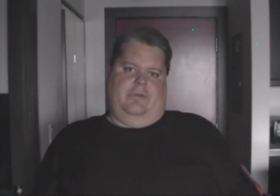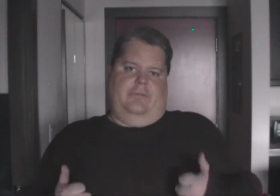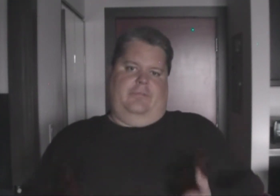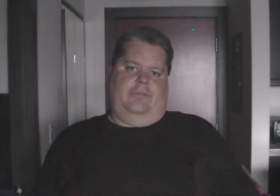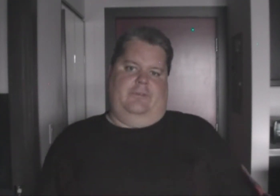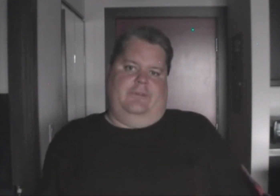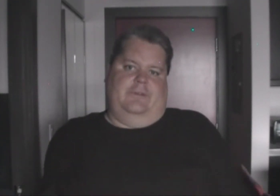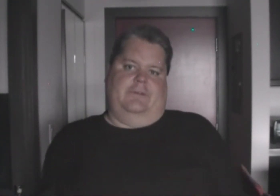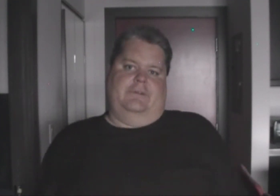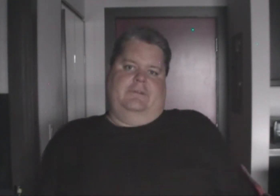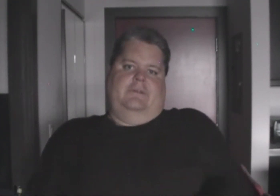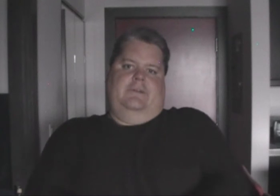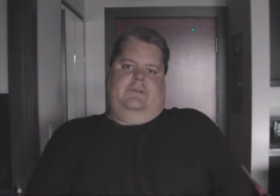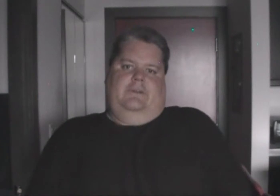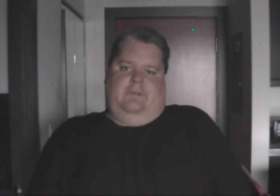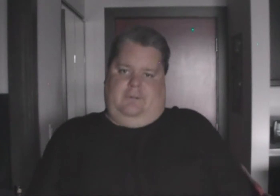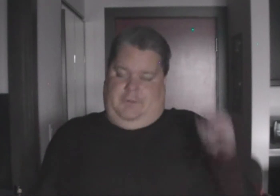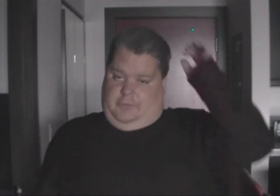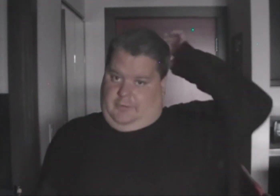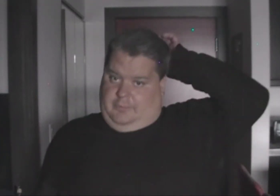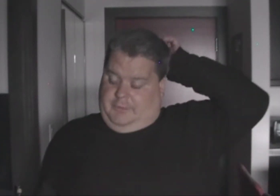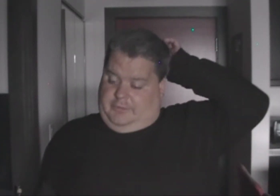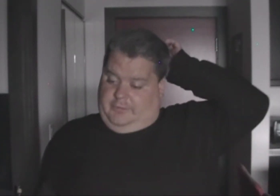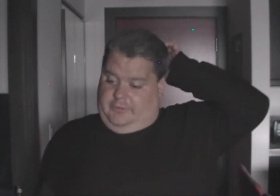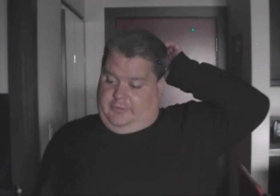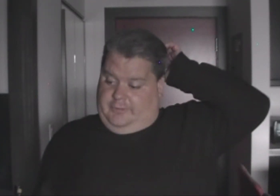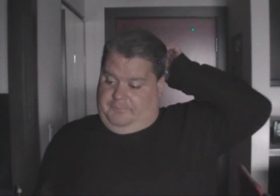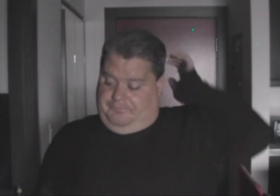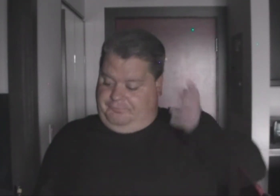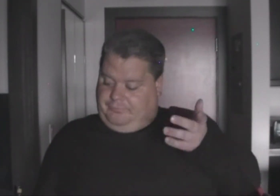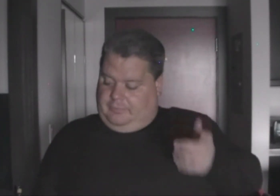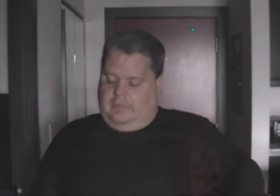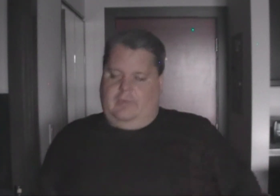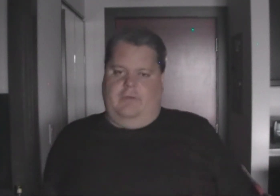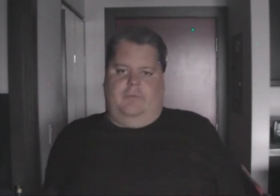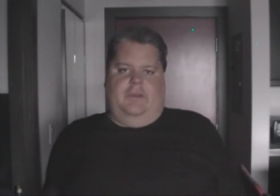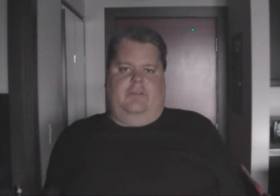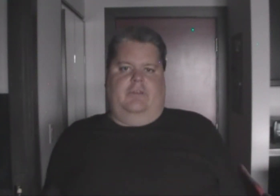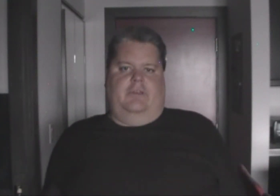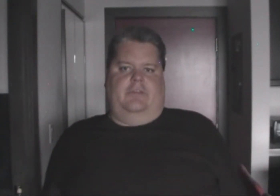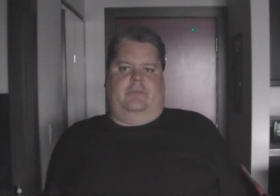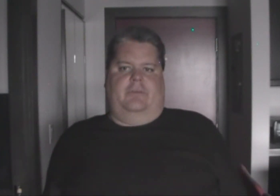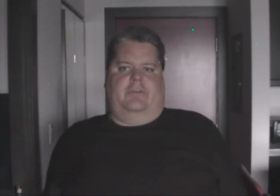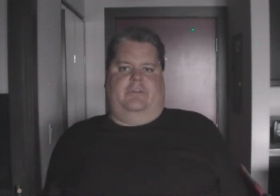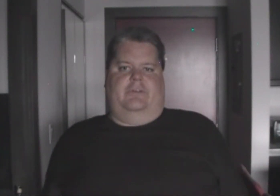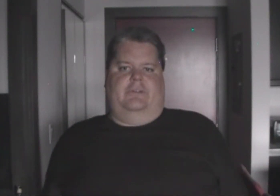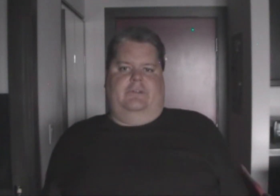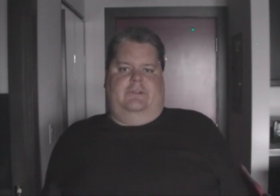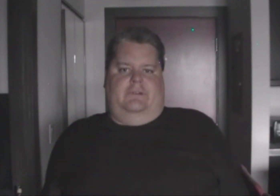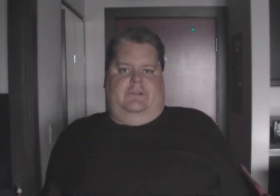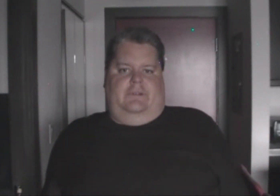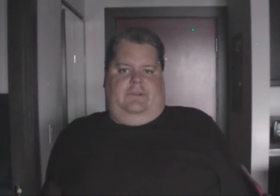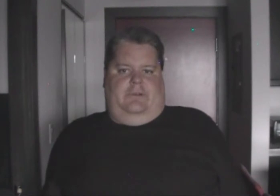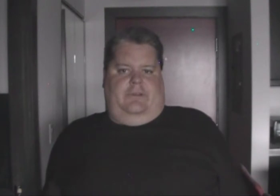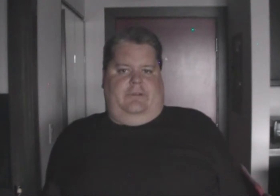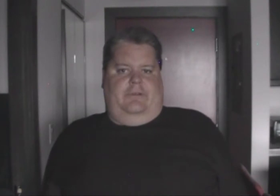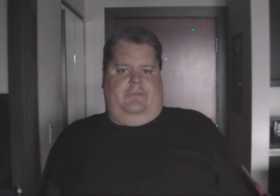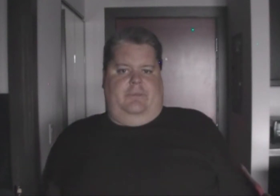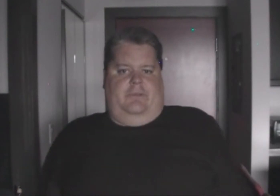the roof, and, uh, I mean, those are the two big series there, and my NES memories here. You know, other memories,